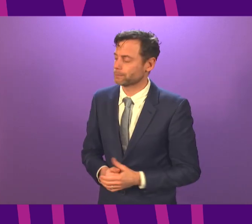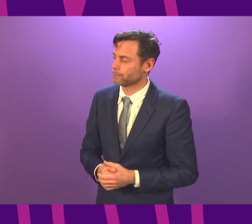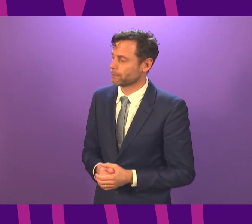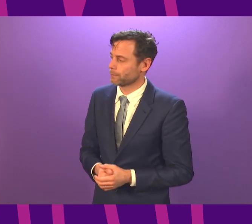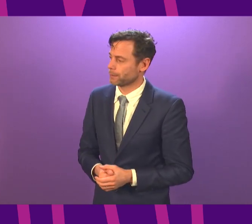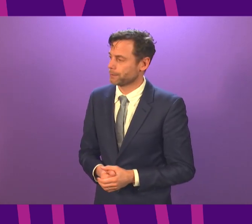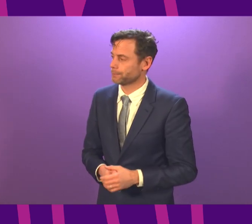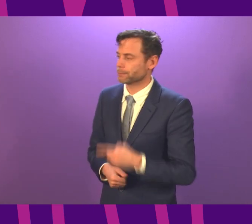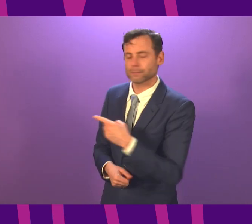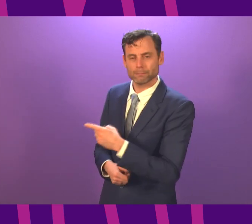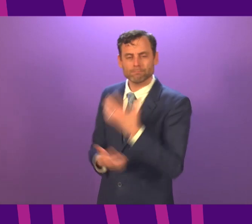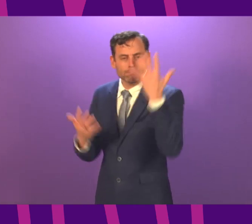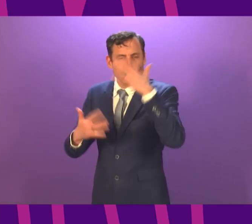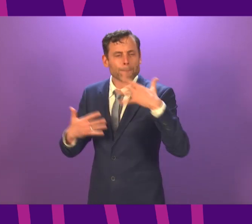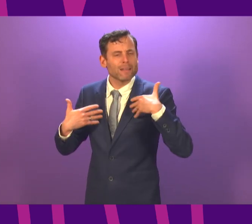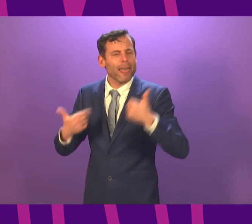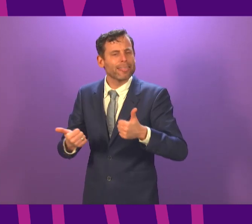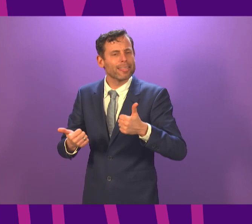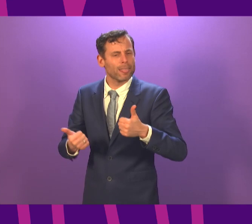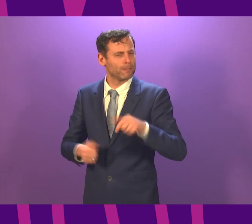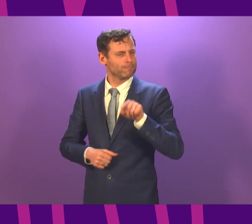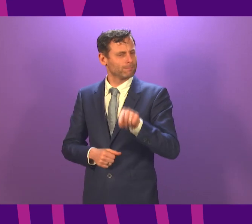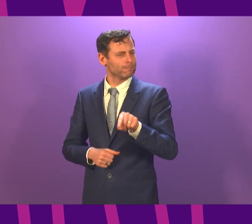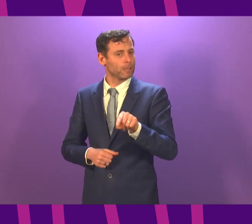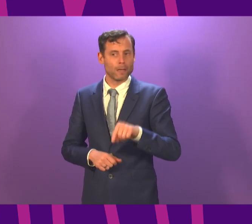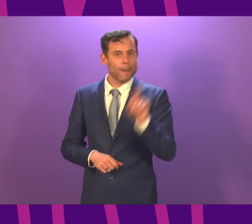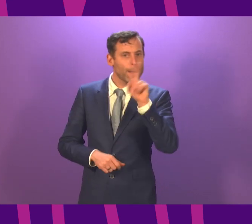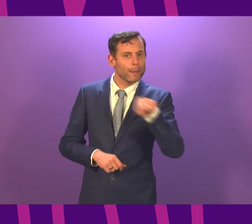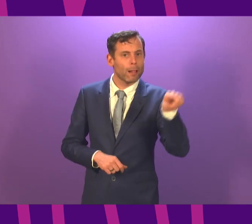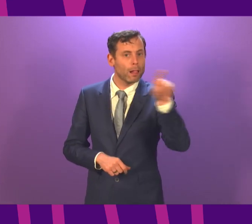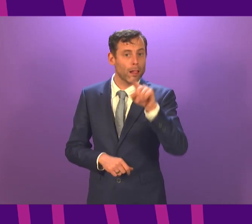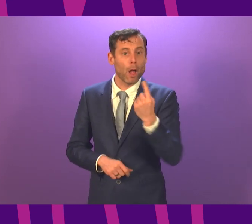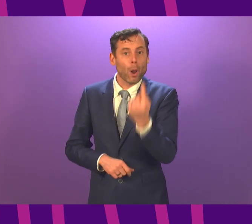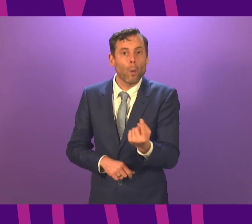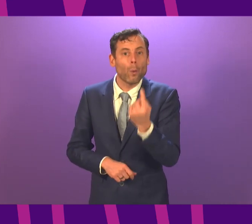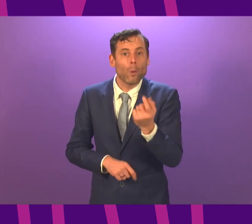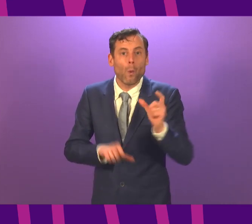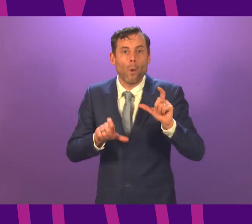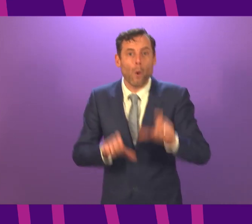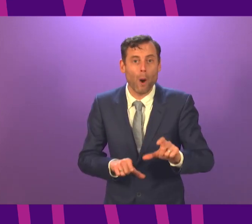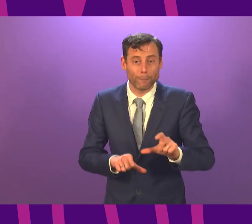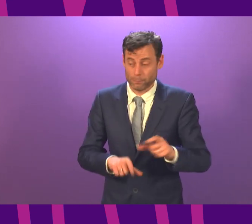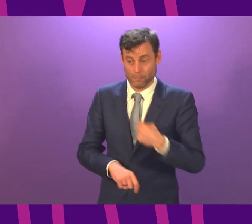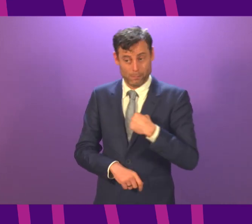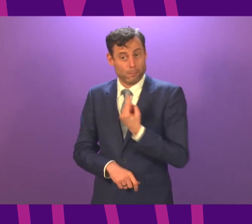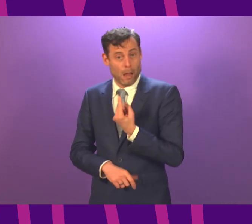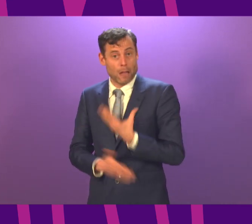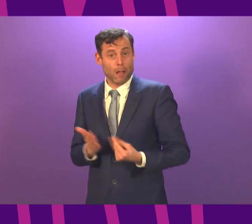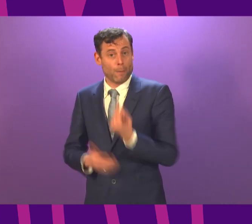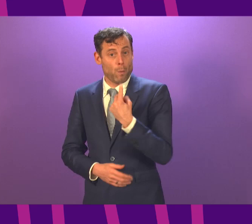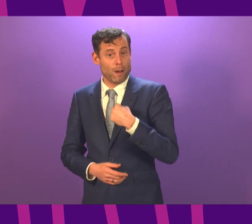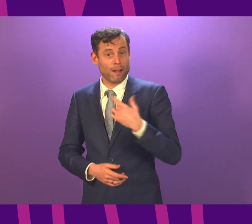Mental health is obviously extremely important to people and perhaps especially for people living on their own, of which I have to say I am one.